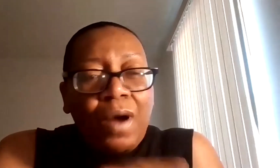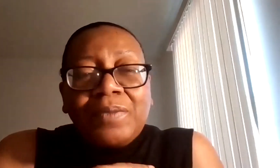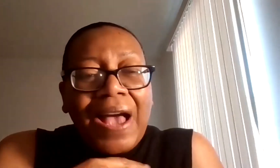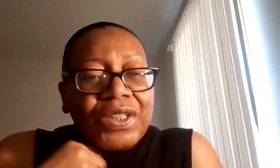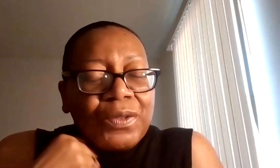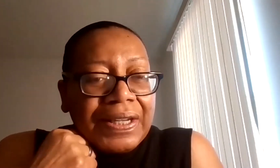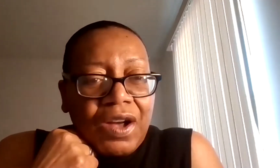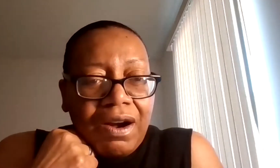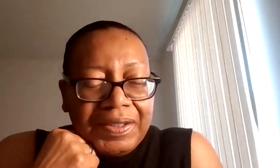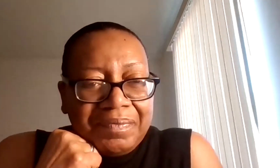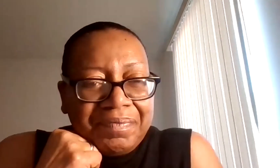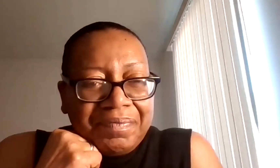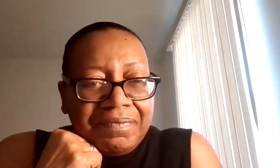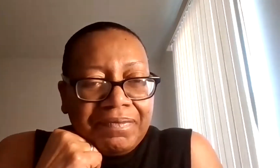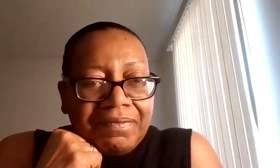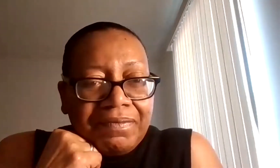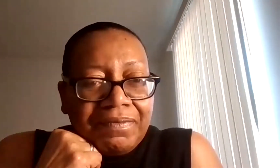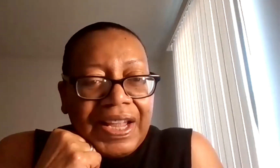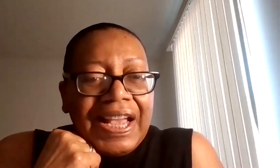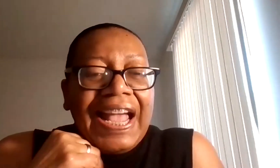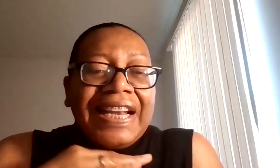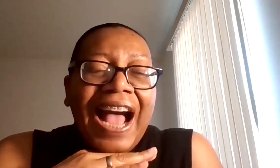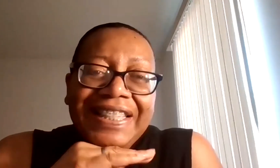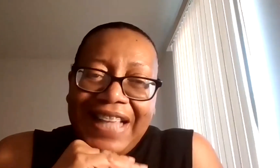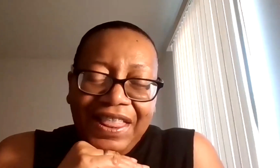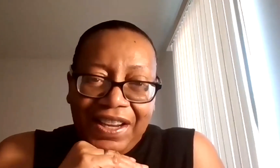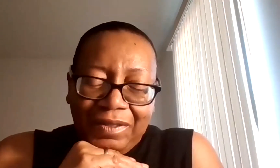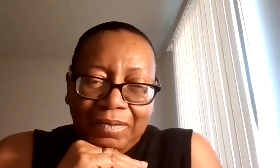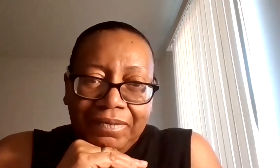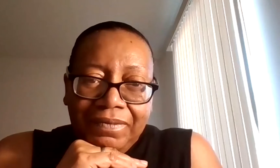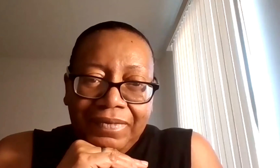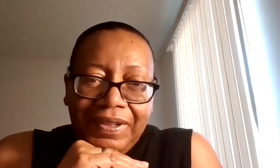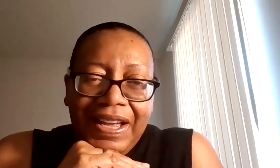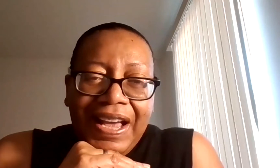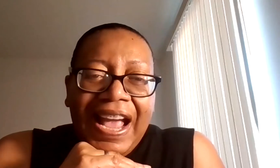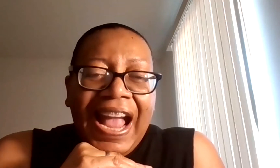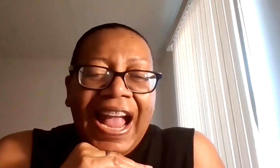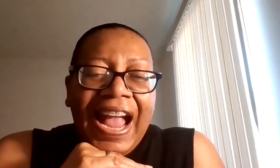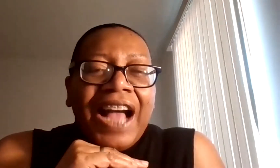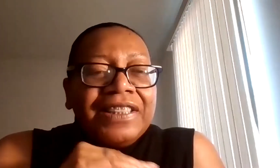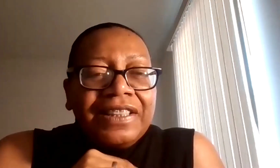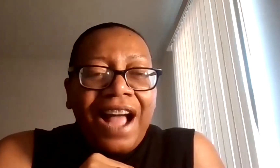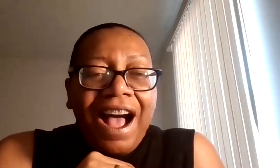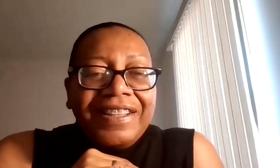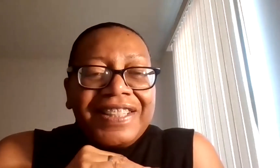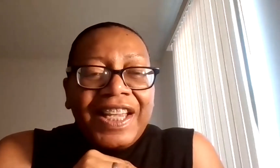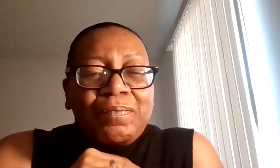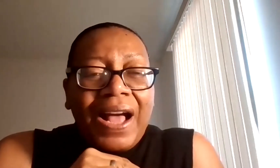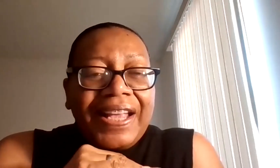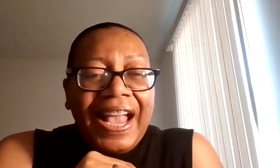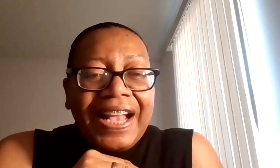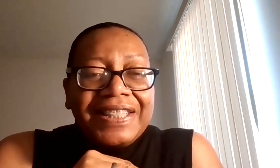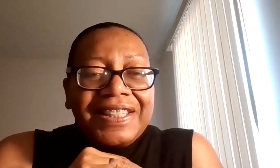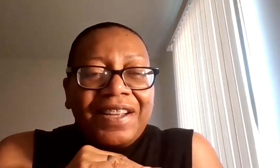And he walked back to his car. And I sat there. And I sat not